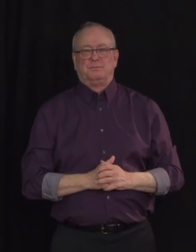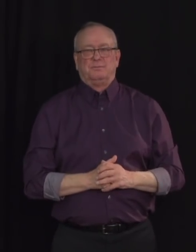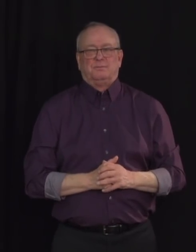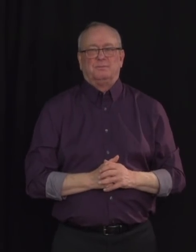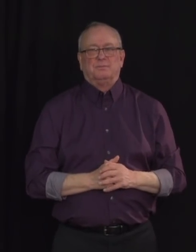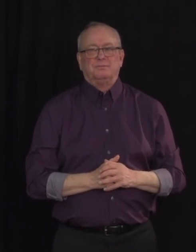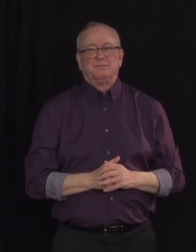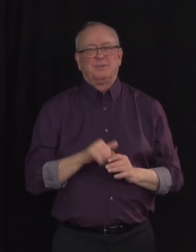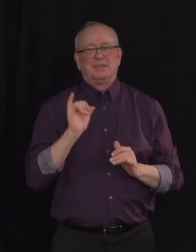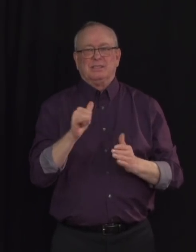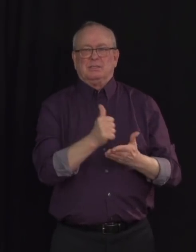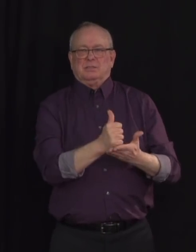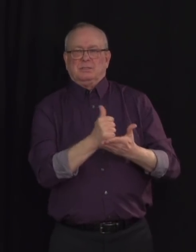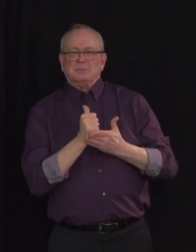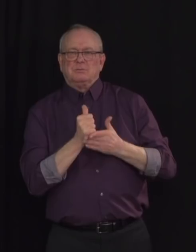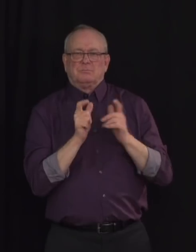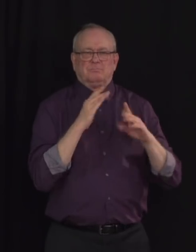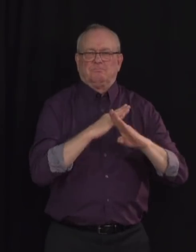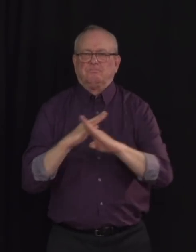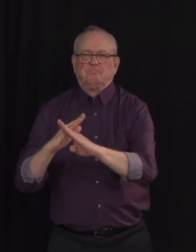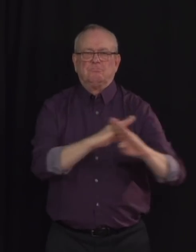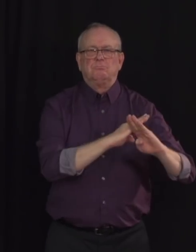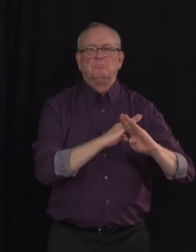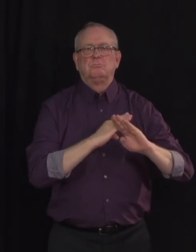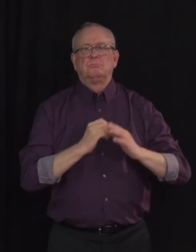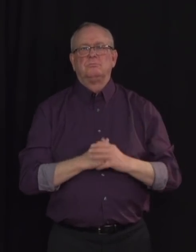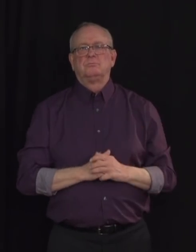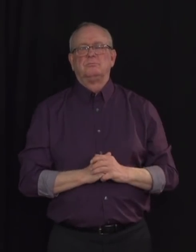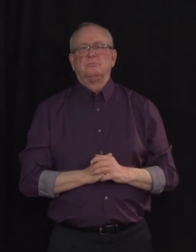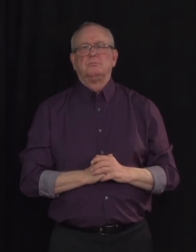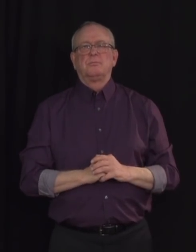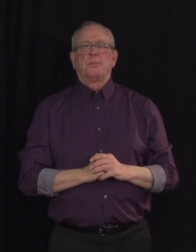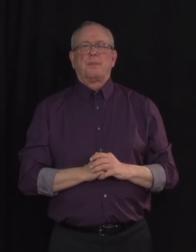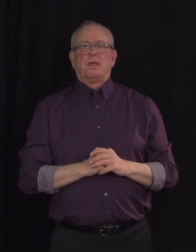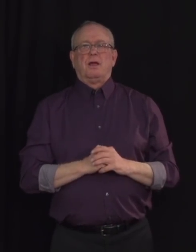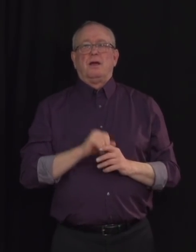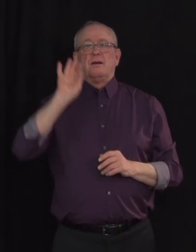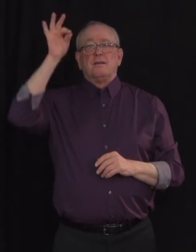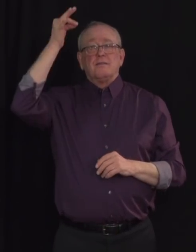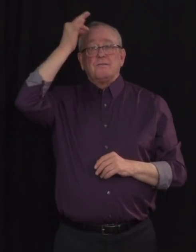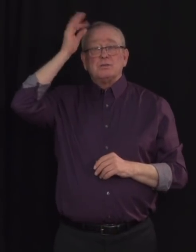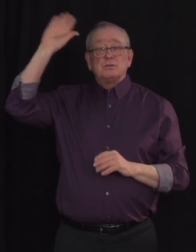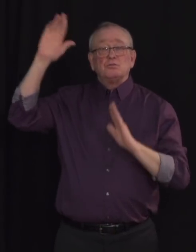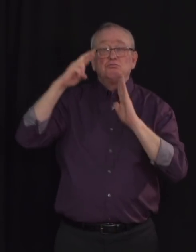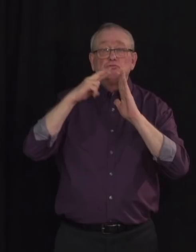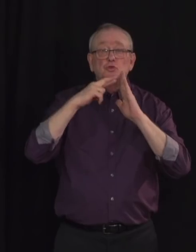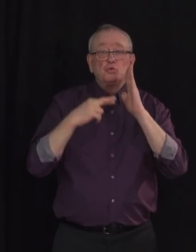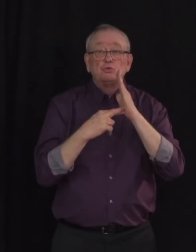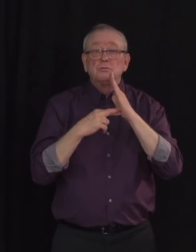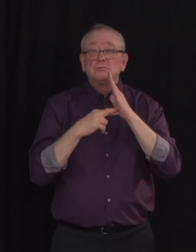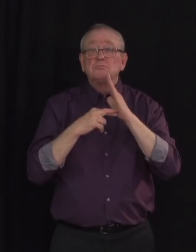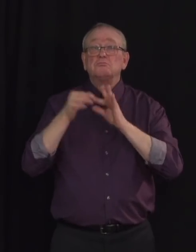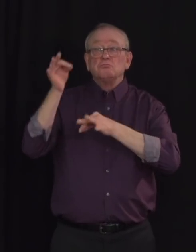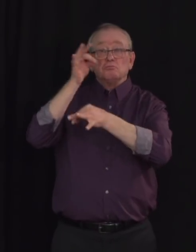strains in other parts of the world, when the new federal restrictions come into place, we will be suspending the Alberta border pilot